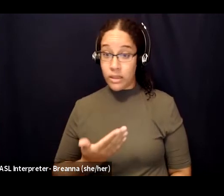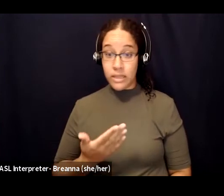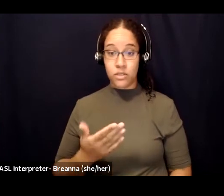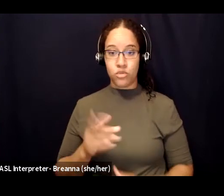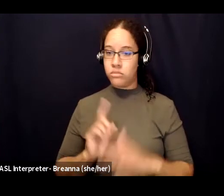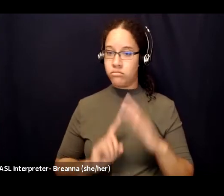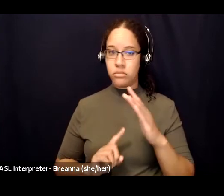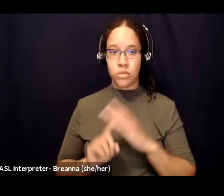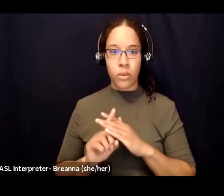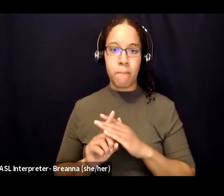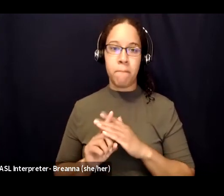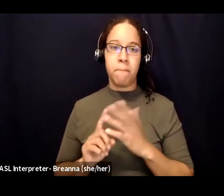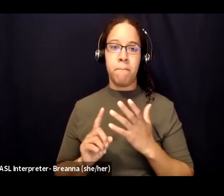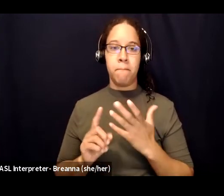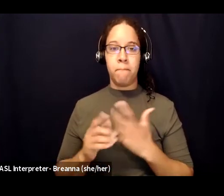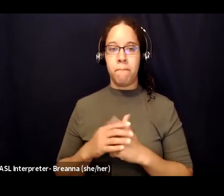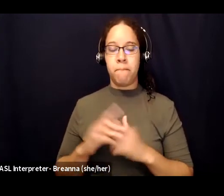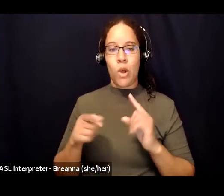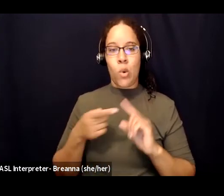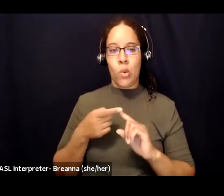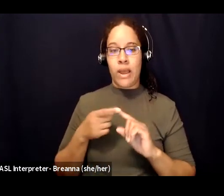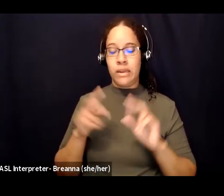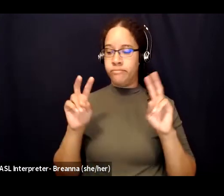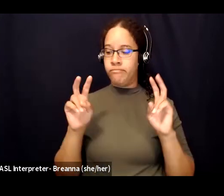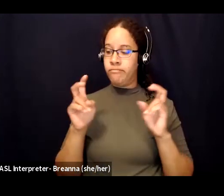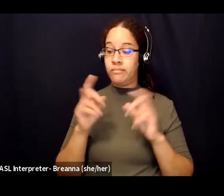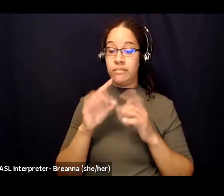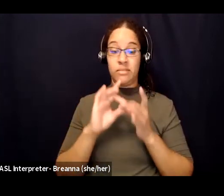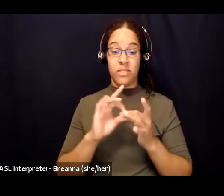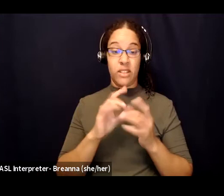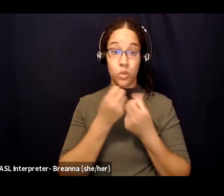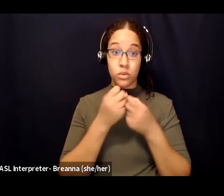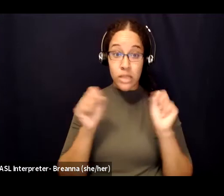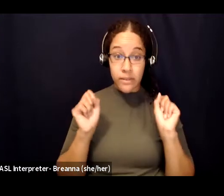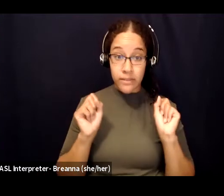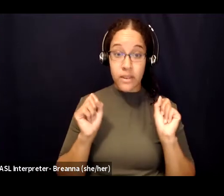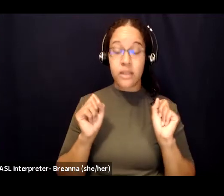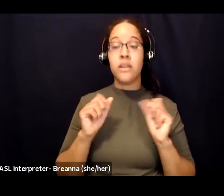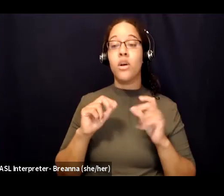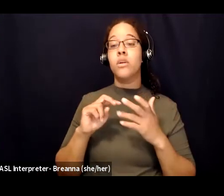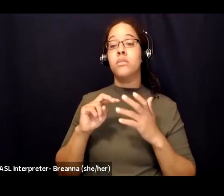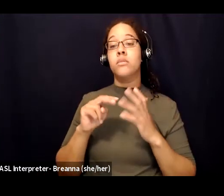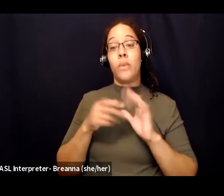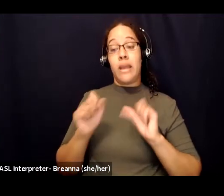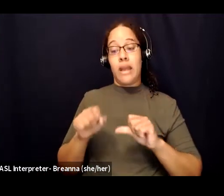barrier to vulnerability is about safety, the question becomes, are we willing to create courageous spaces so we can be fully seen?